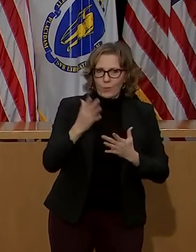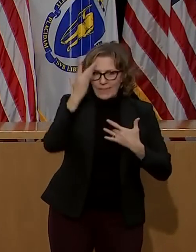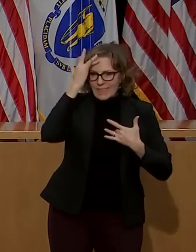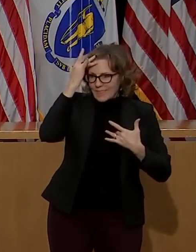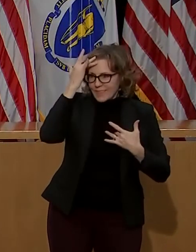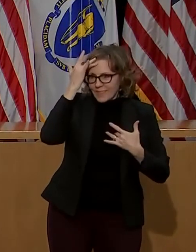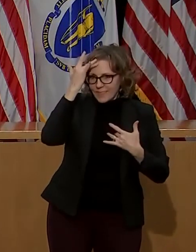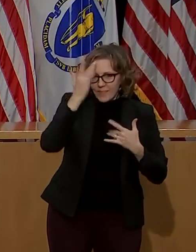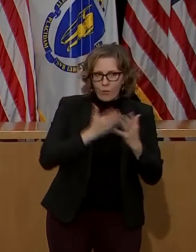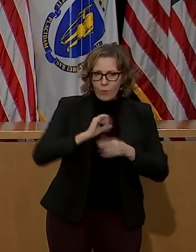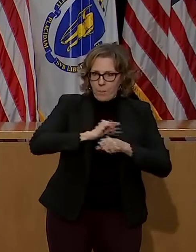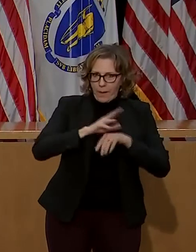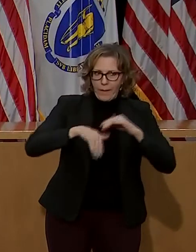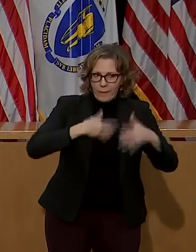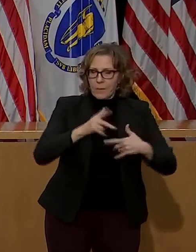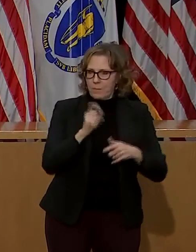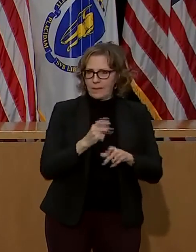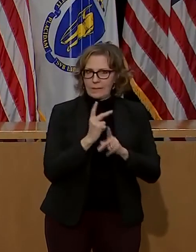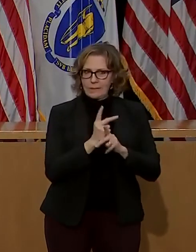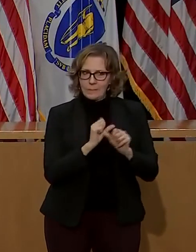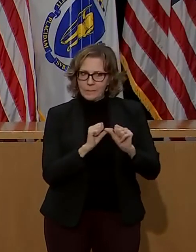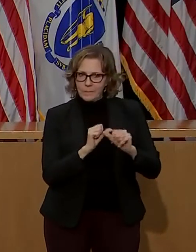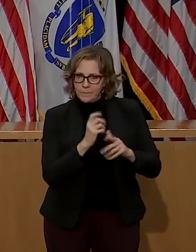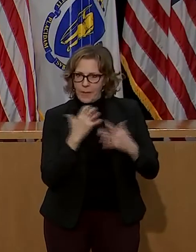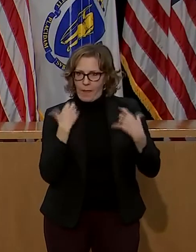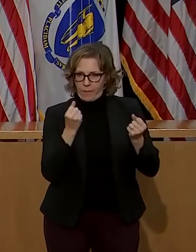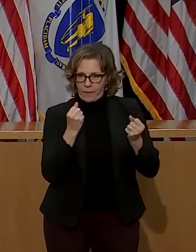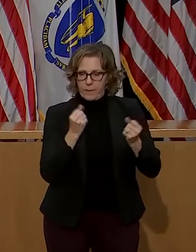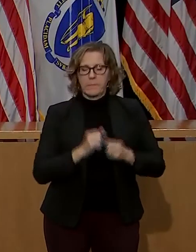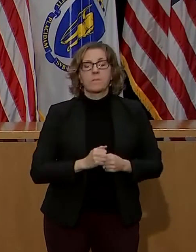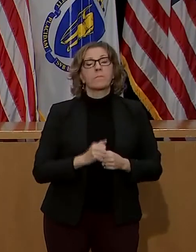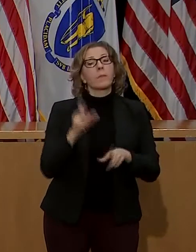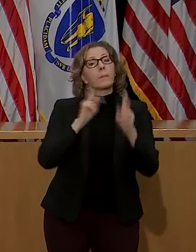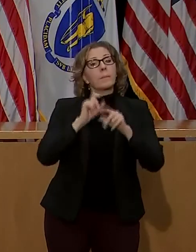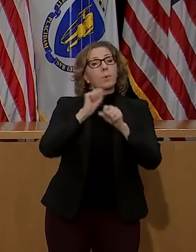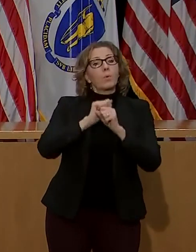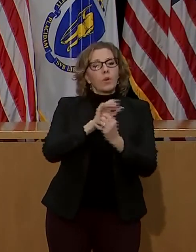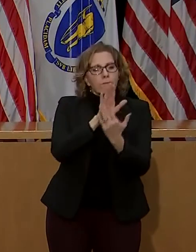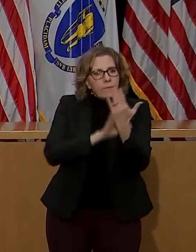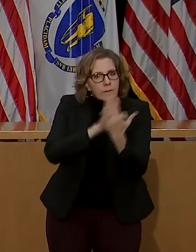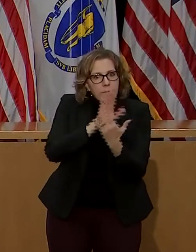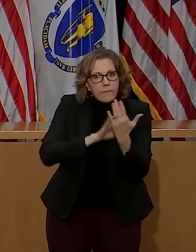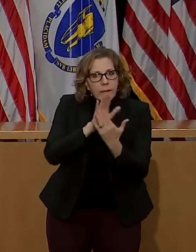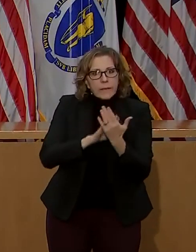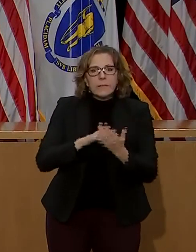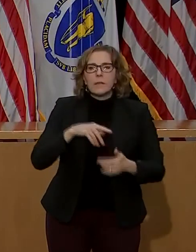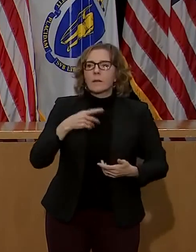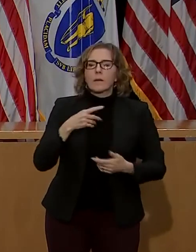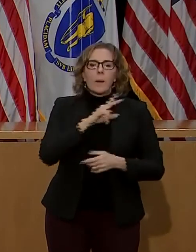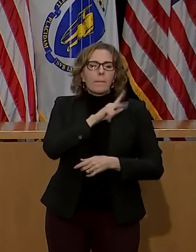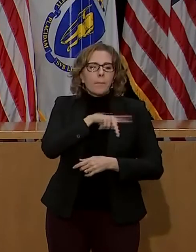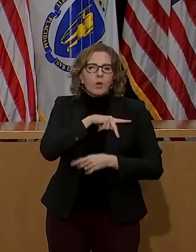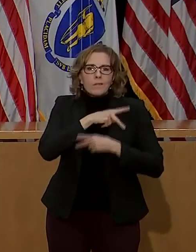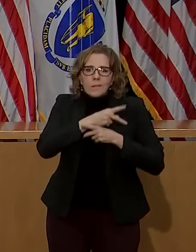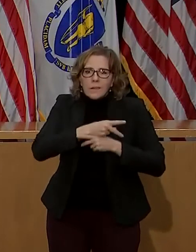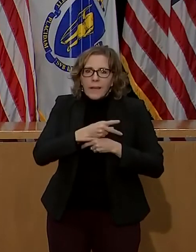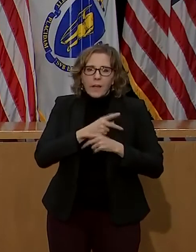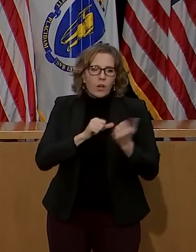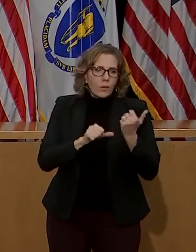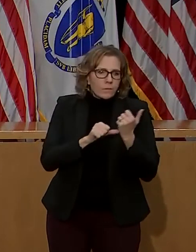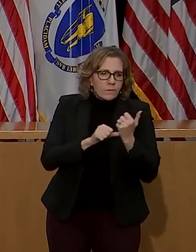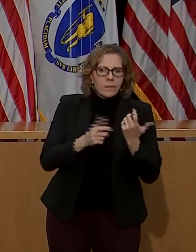And because many of those who work on the front line in healthcare roles as personal care attendants, medical assistants,